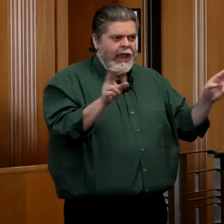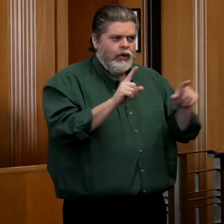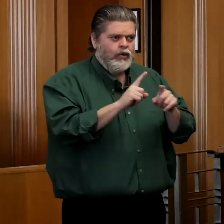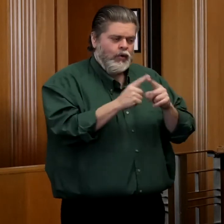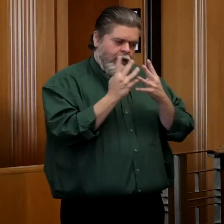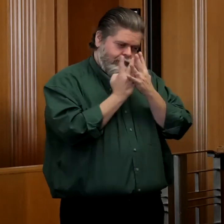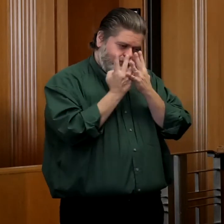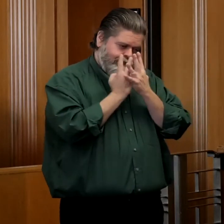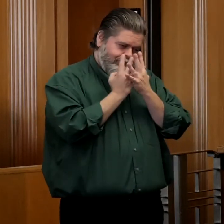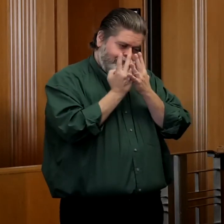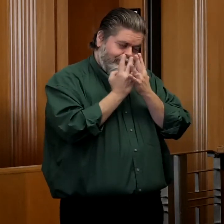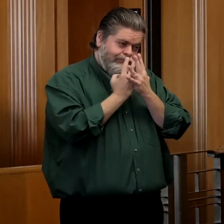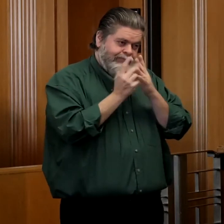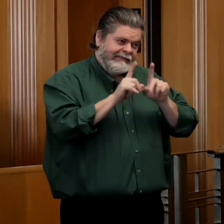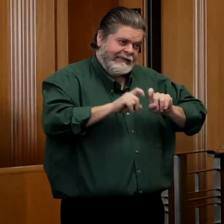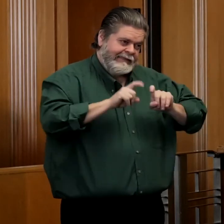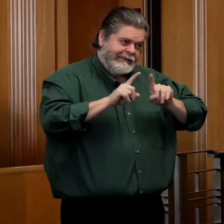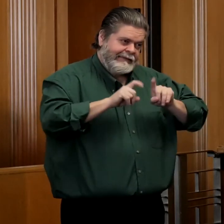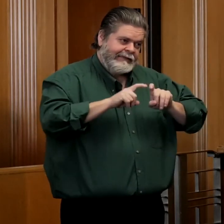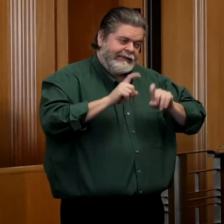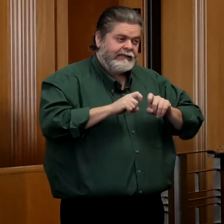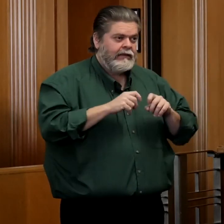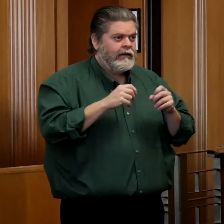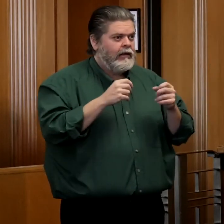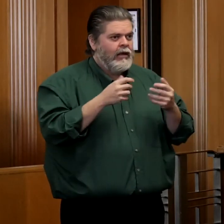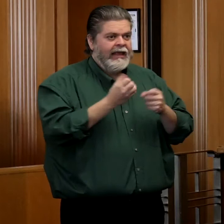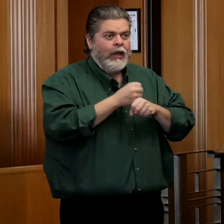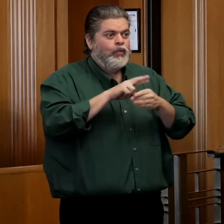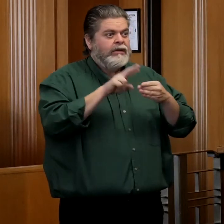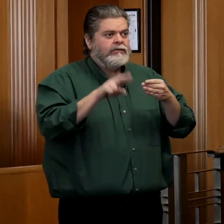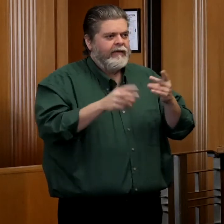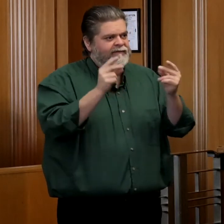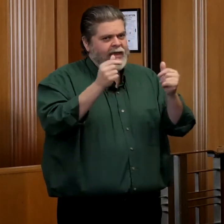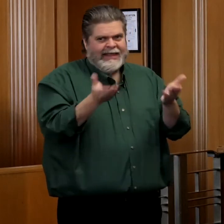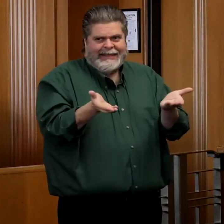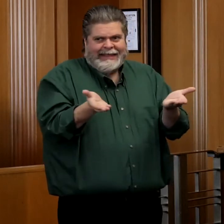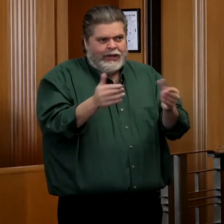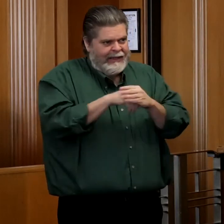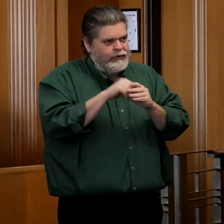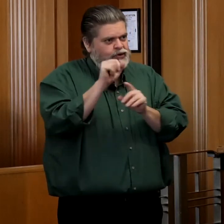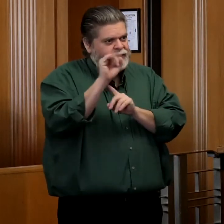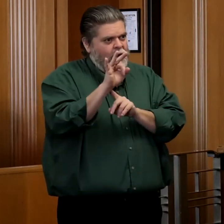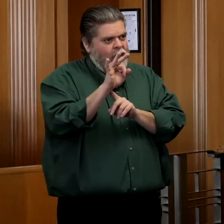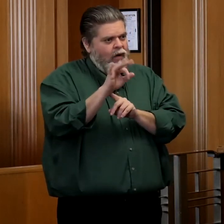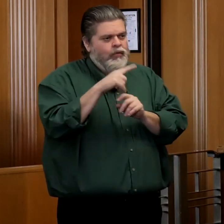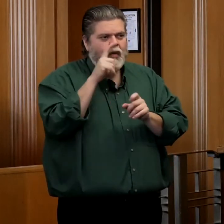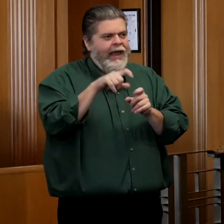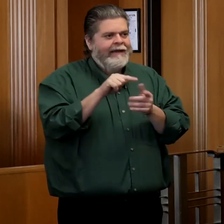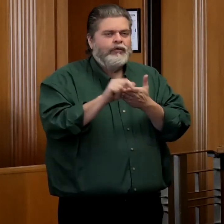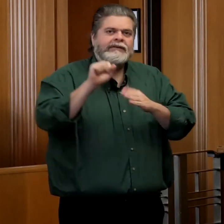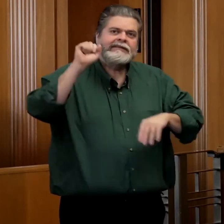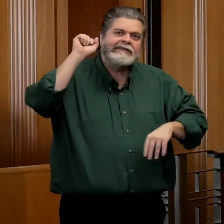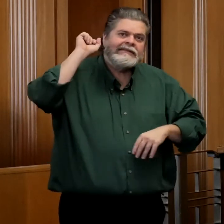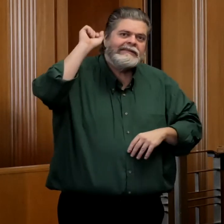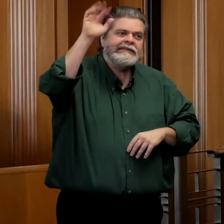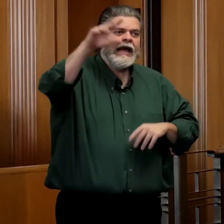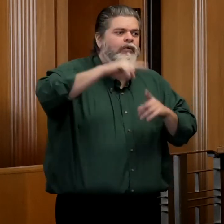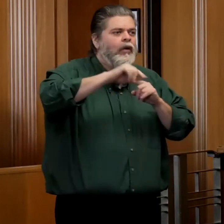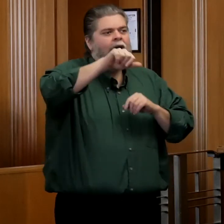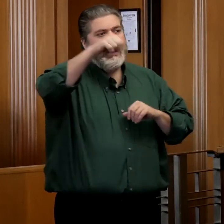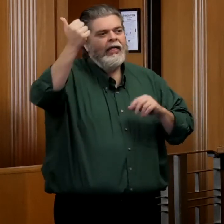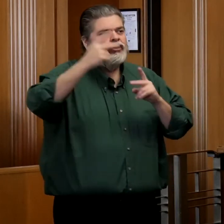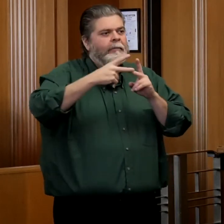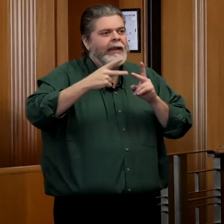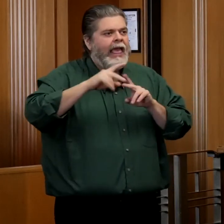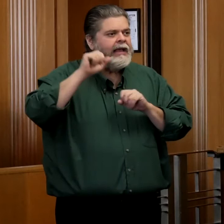tremendous number of COVID tests right here in Sioux Falls. So, we didn't have to send them out to further locations.